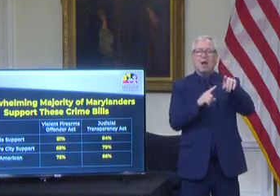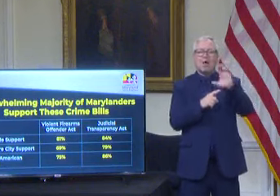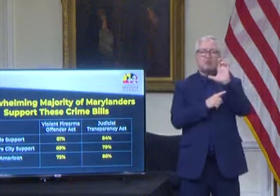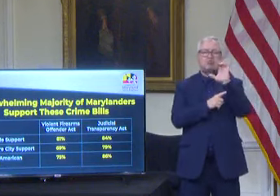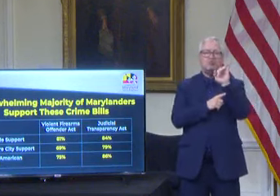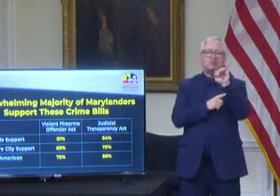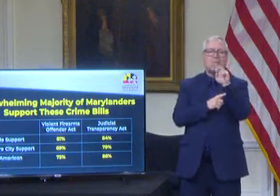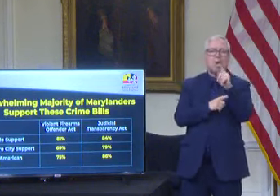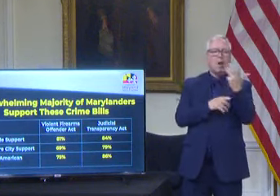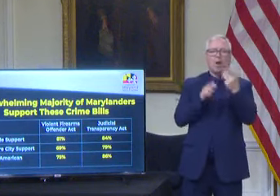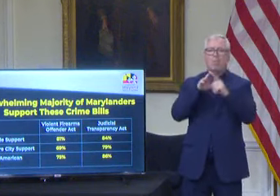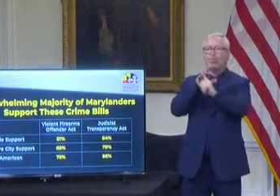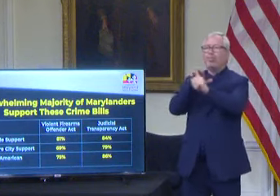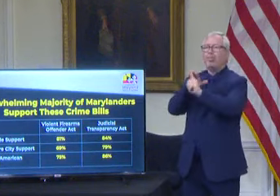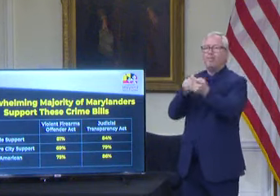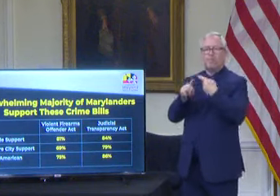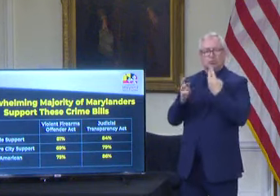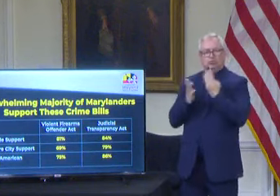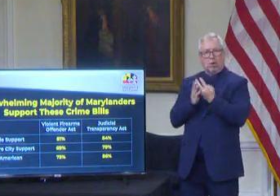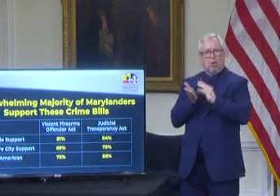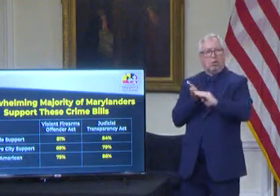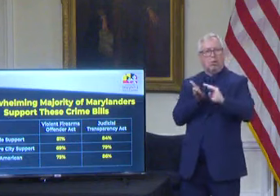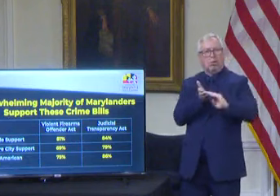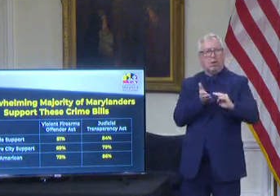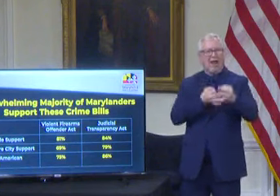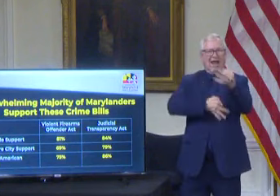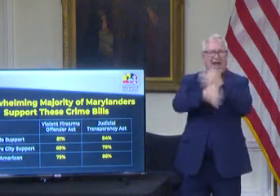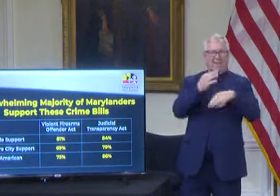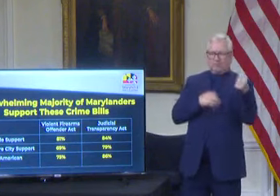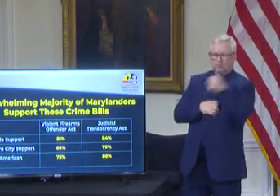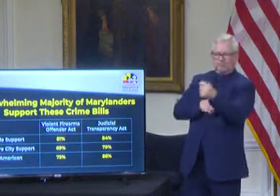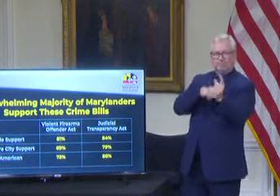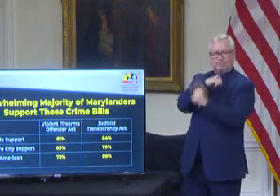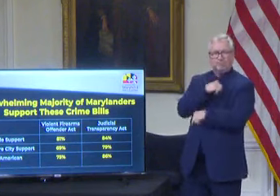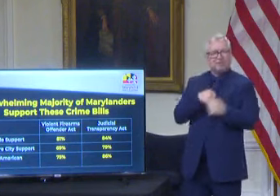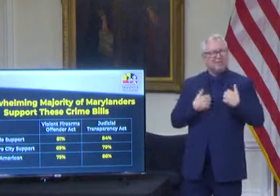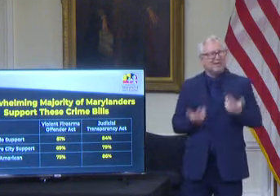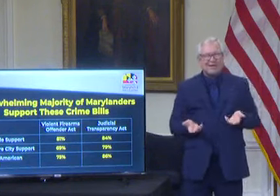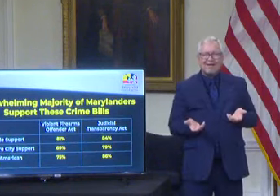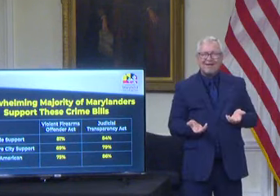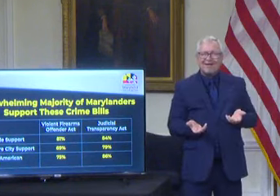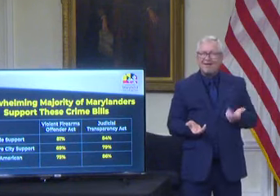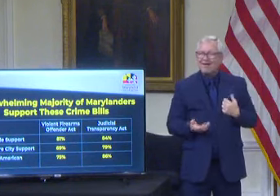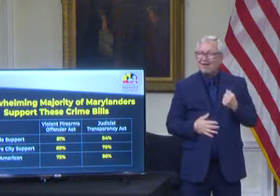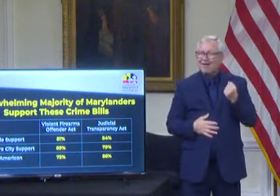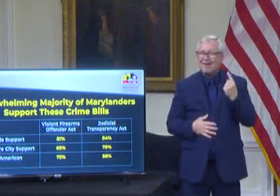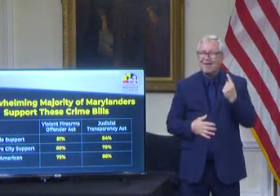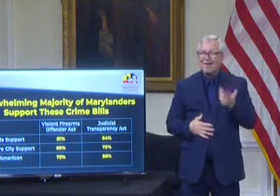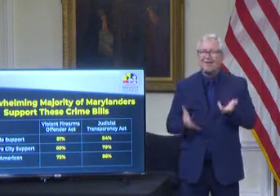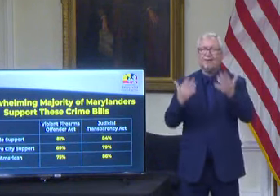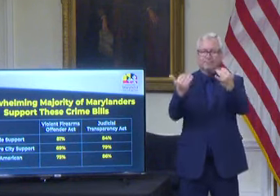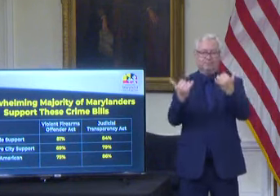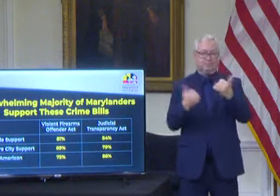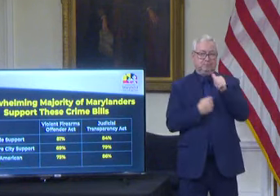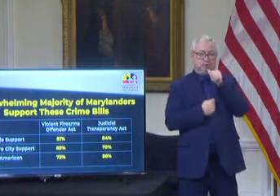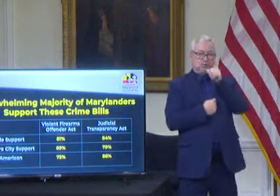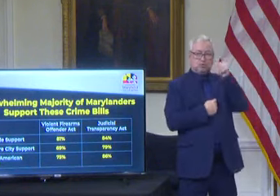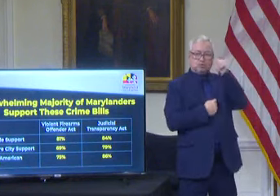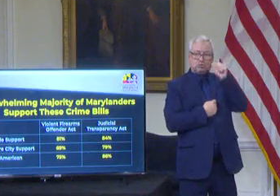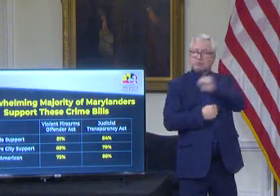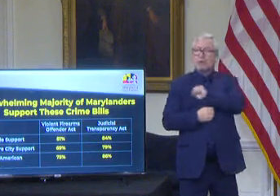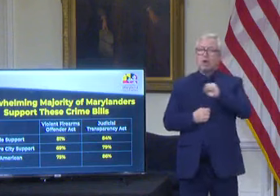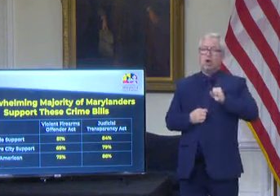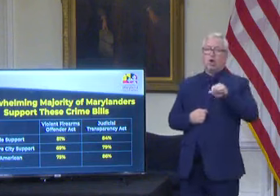imposing consequences and taking the shooters off the street. Yesterday, despite the efforts of Senate Republicans,